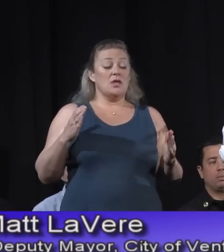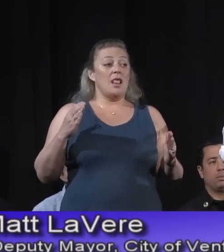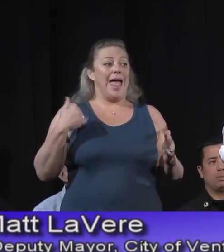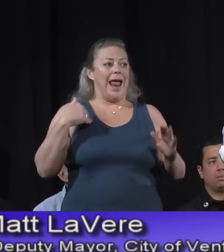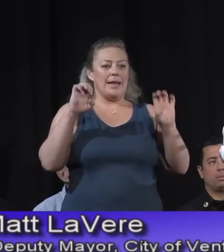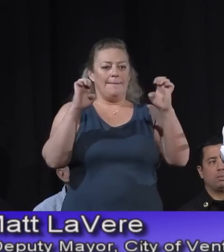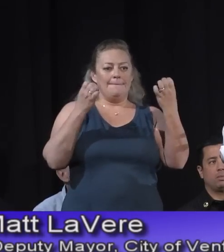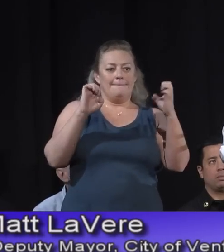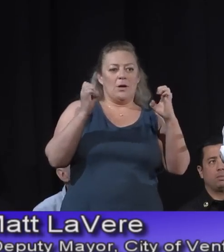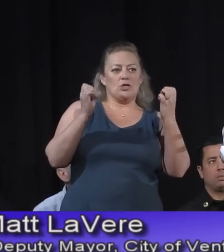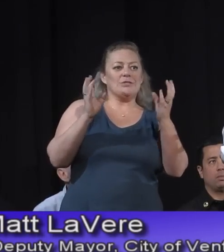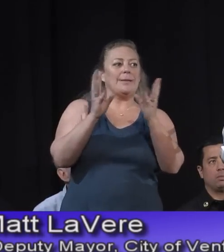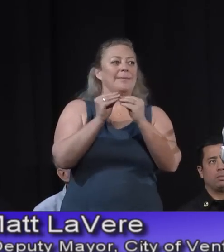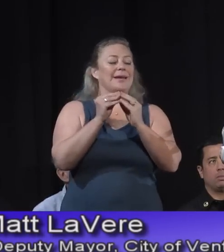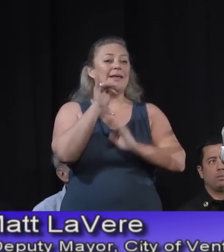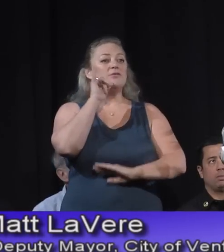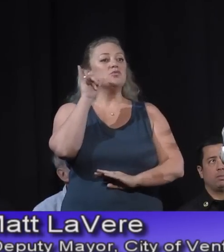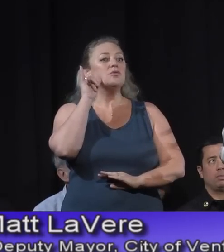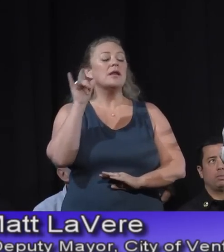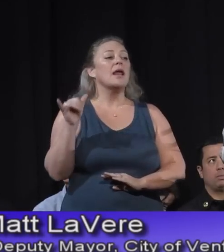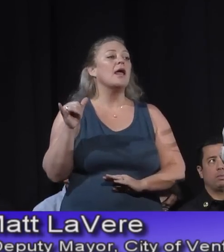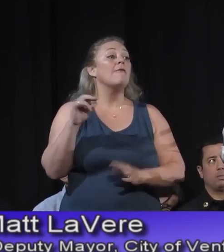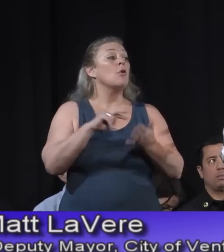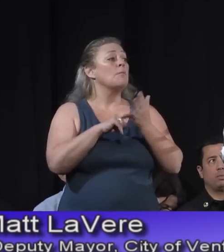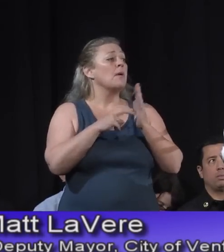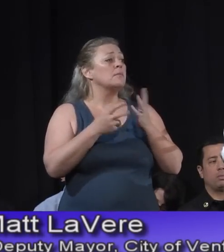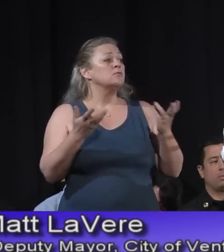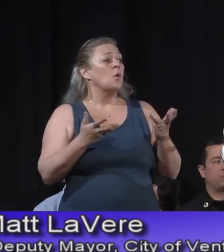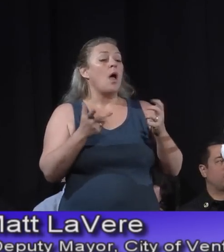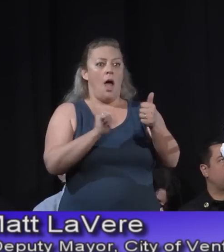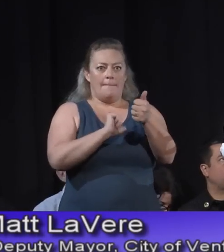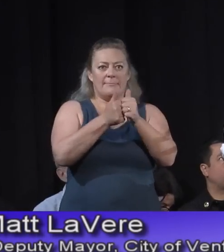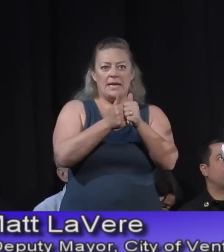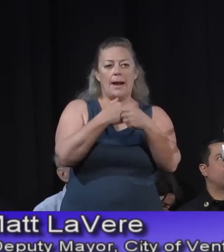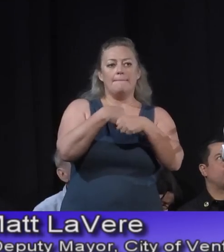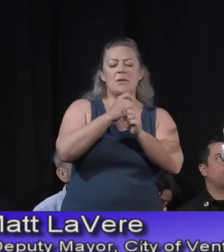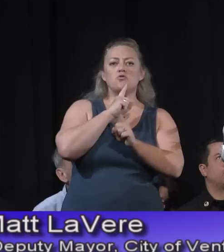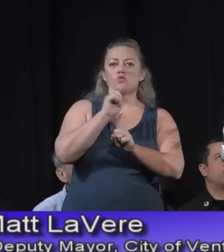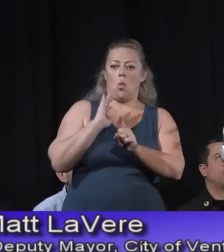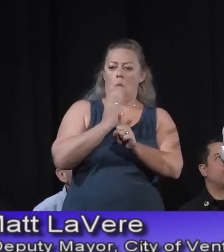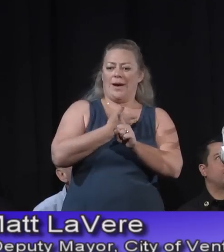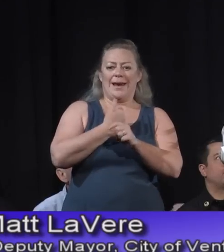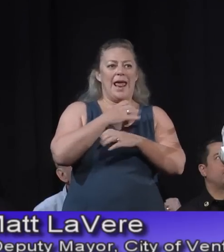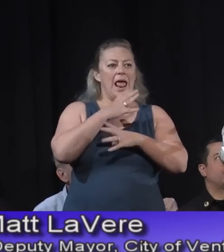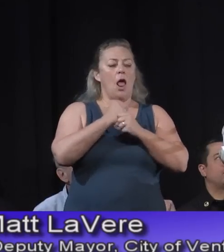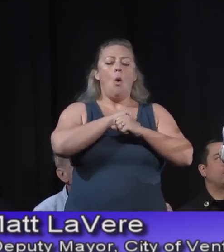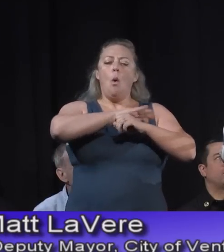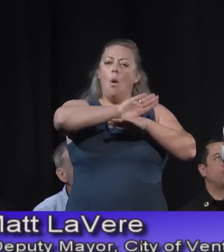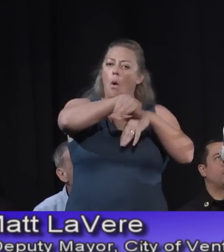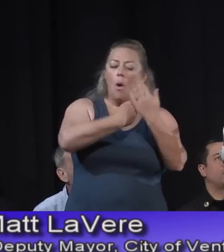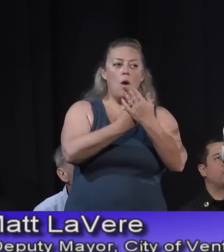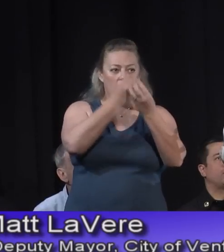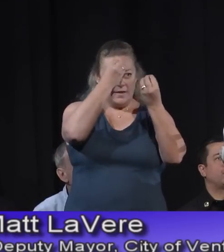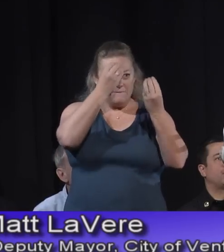for the purposes of getting this update, of ensuring that we're getting all the information possible out to the public.